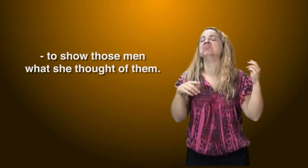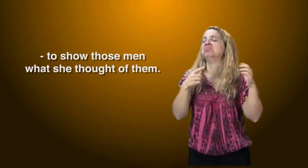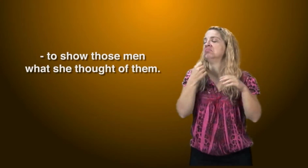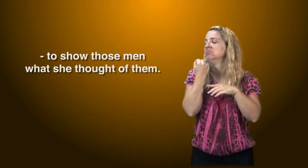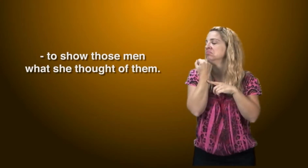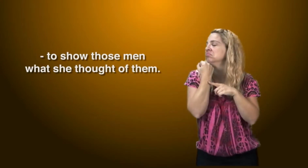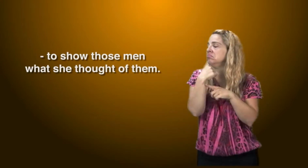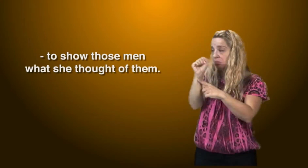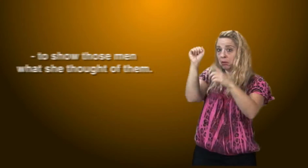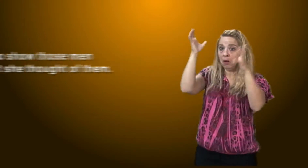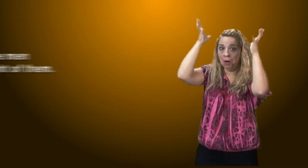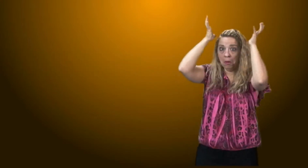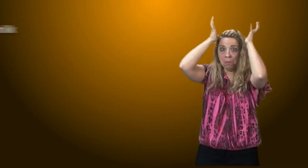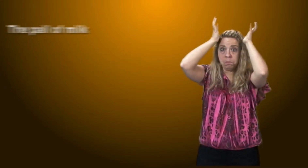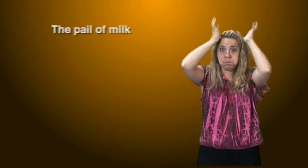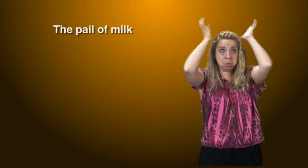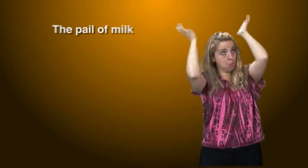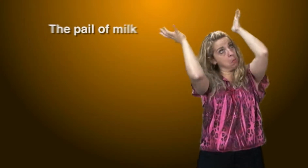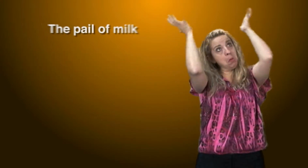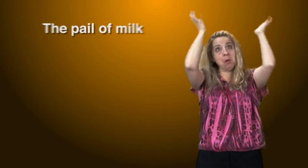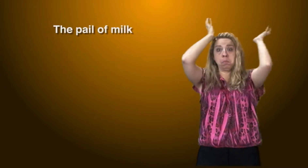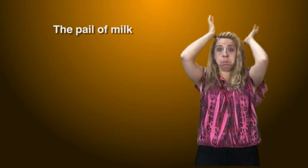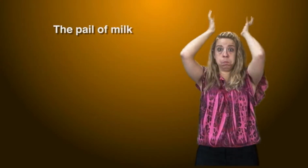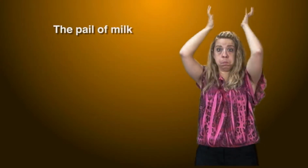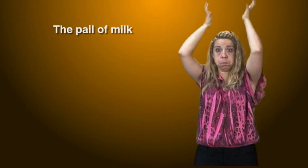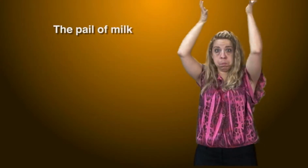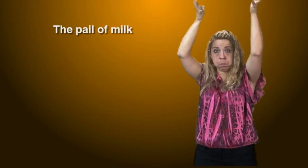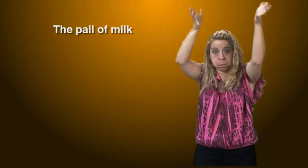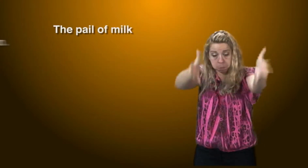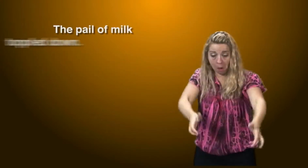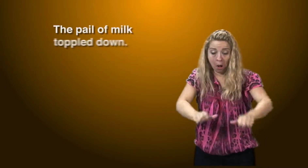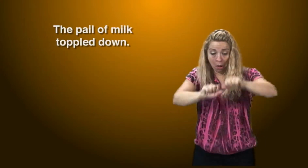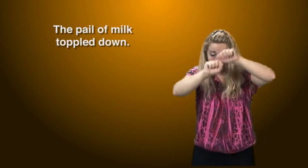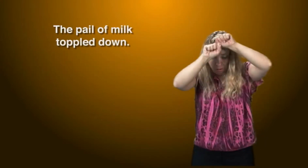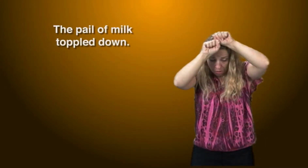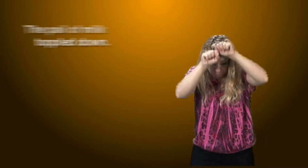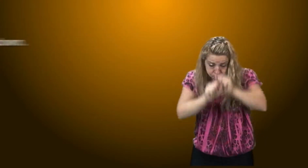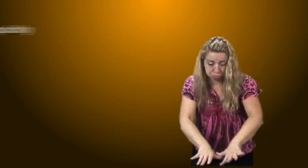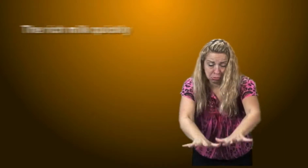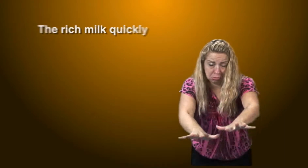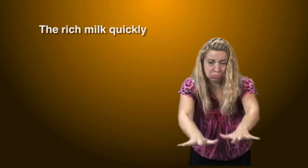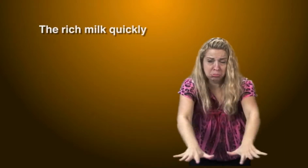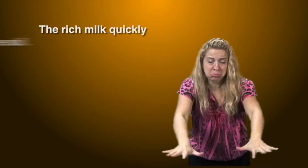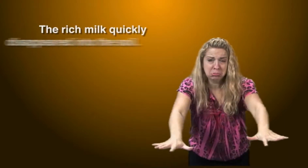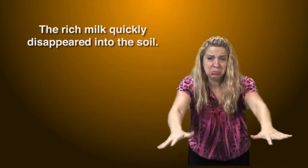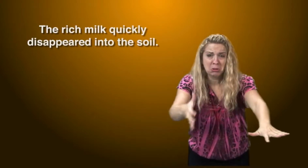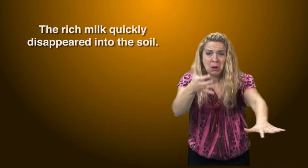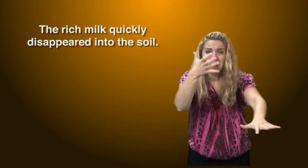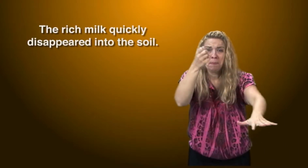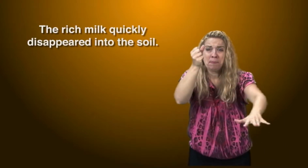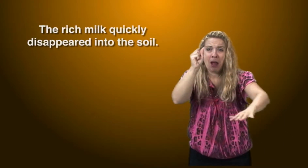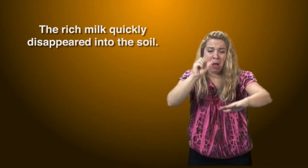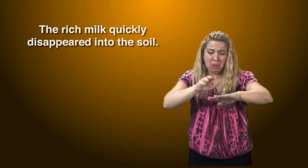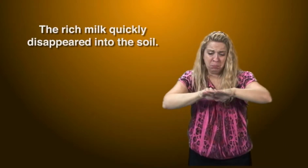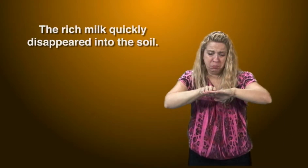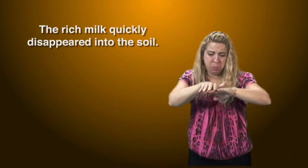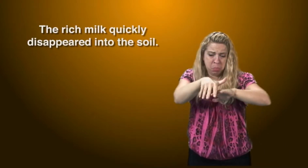thought of them. The pail of milk toppled down. The rich milk quickly disappeared into the